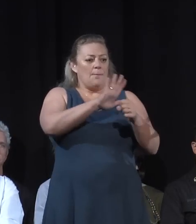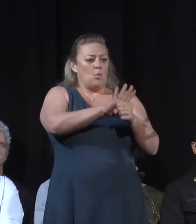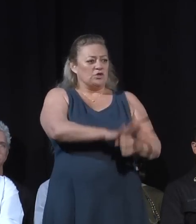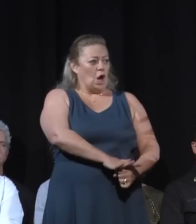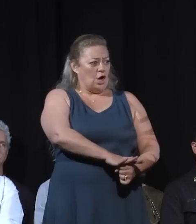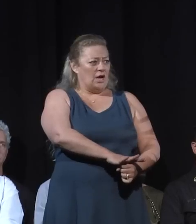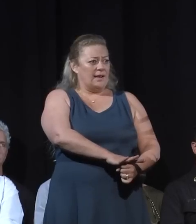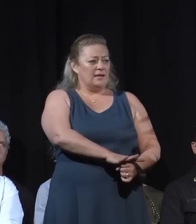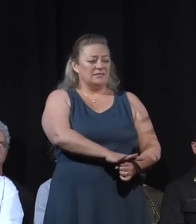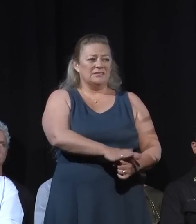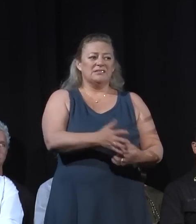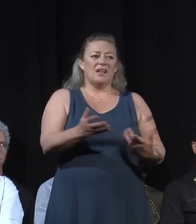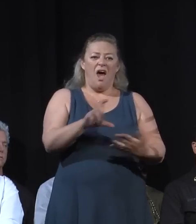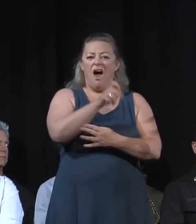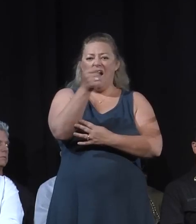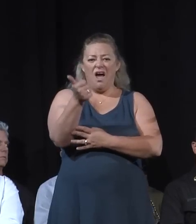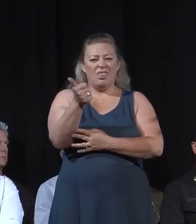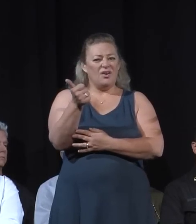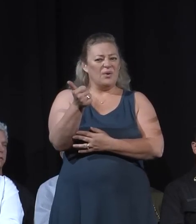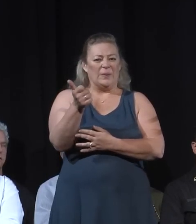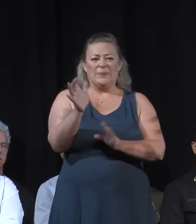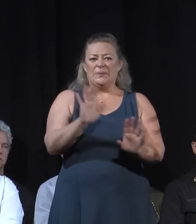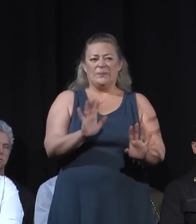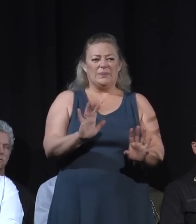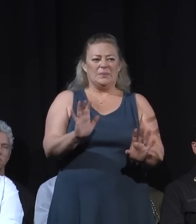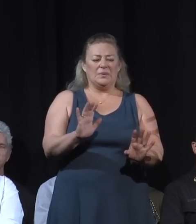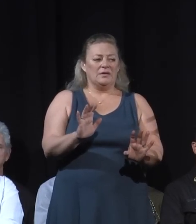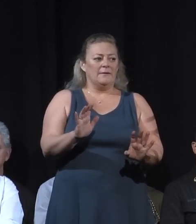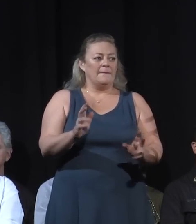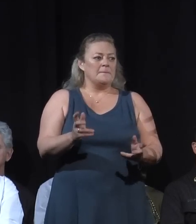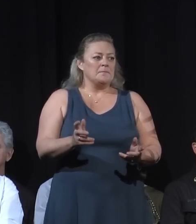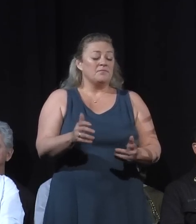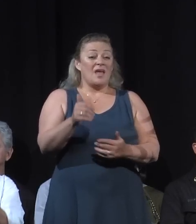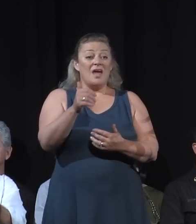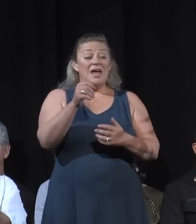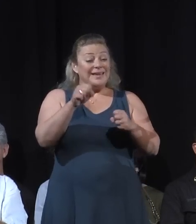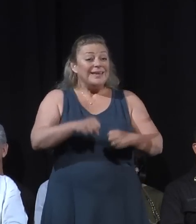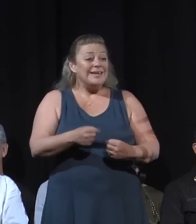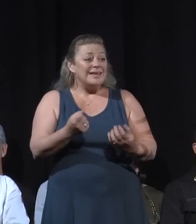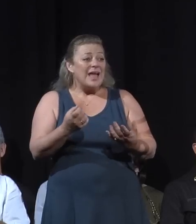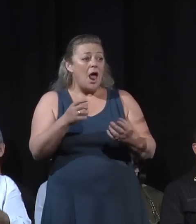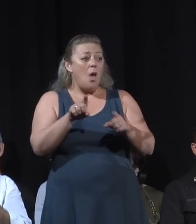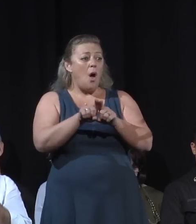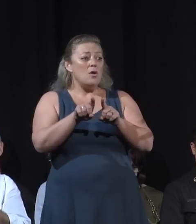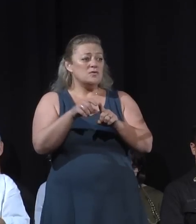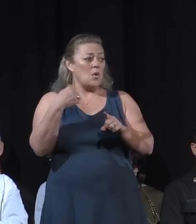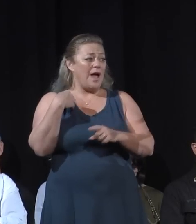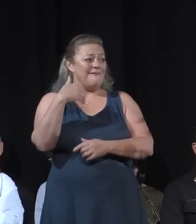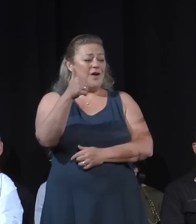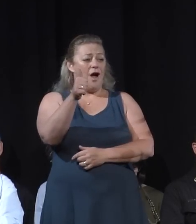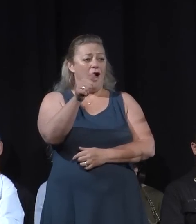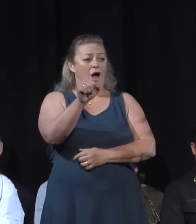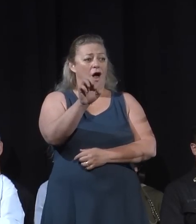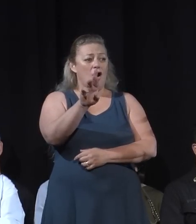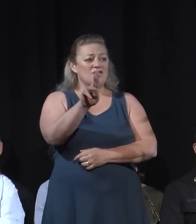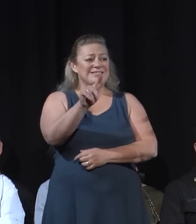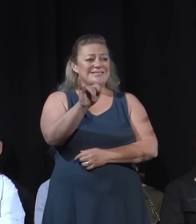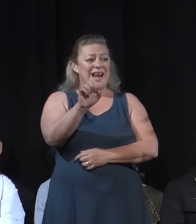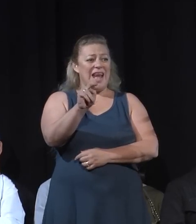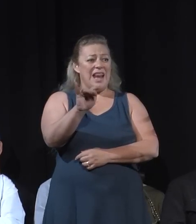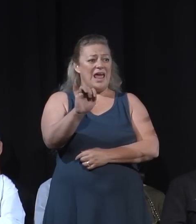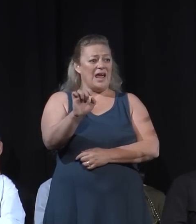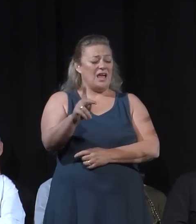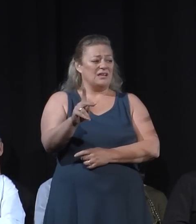if the ash contains asbestos, nickel, arsenic, cadmium, then exposure is of particular